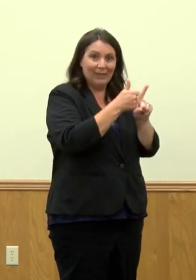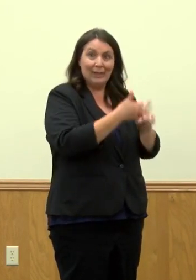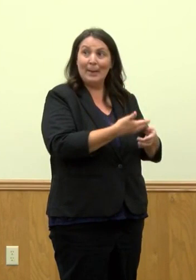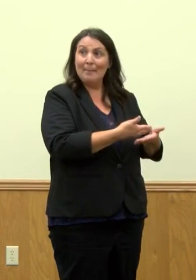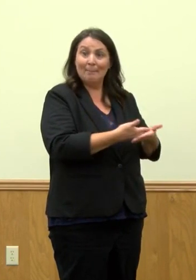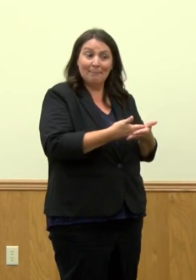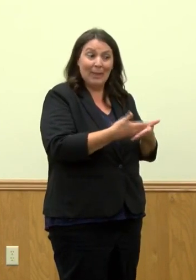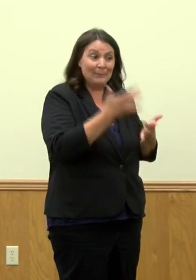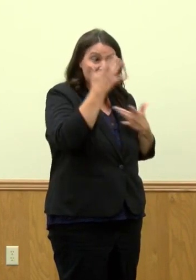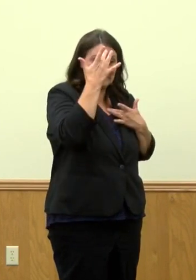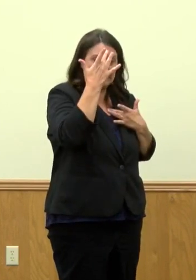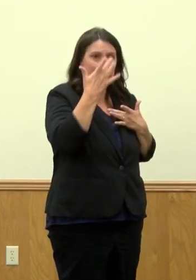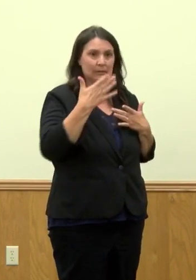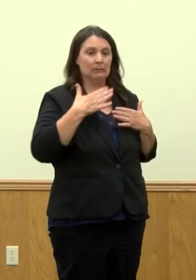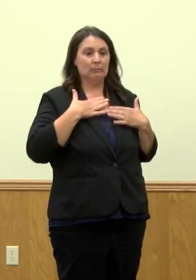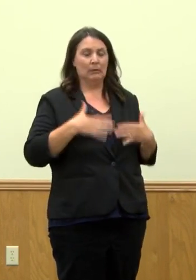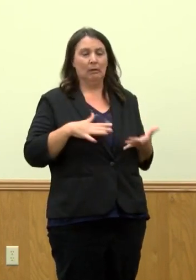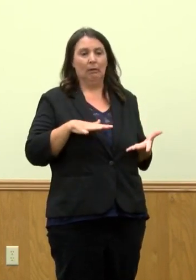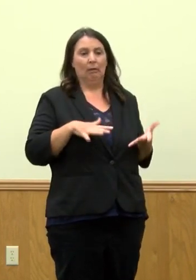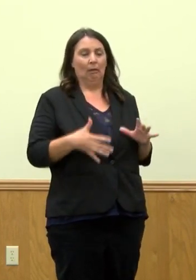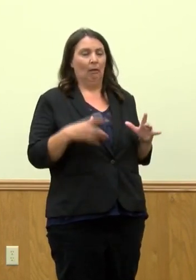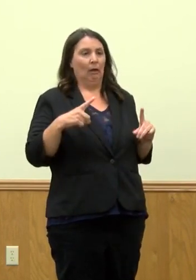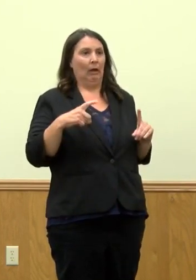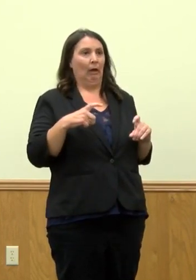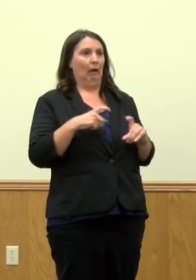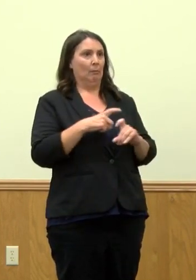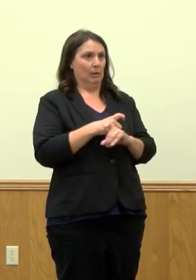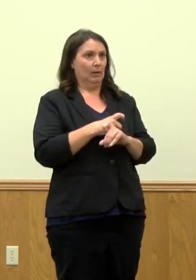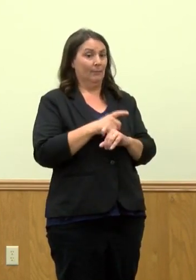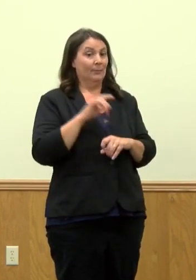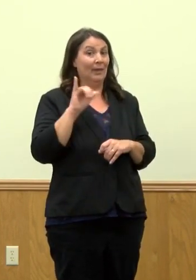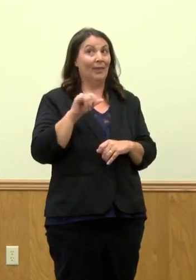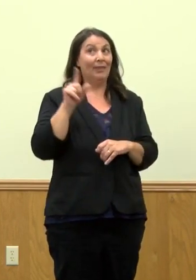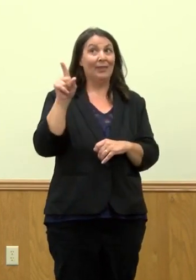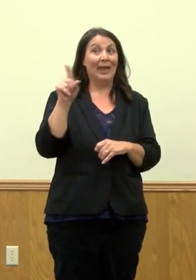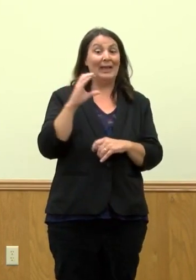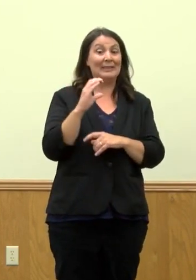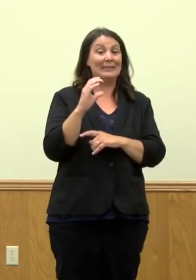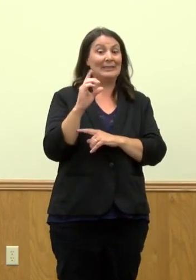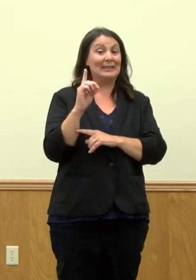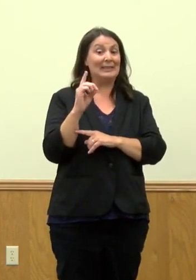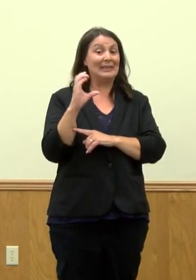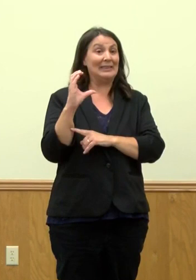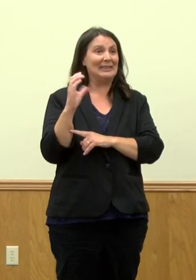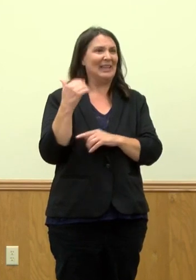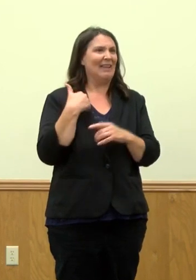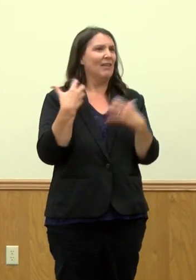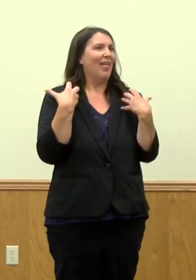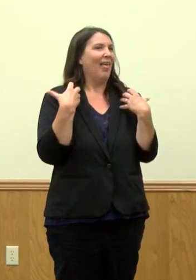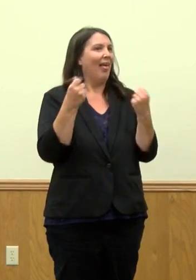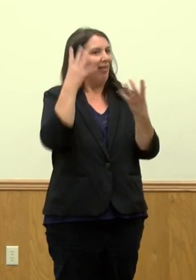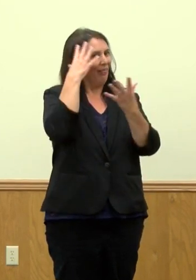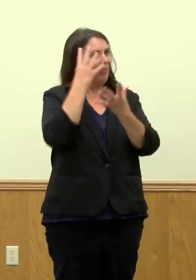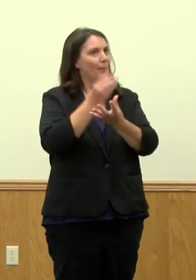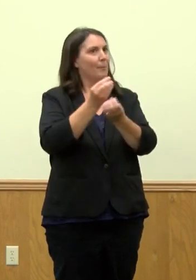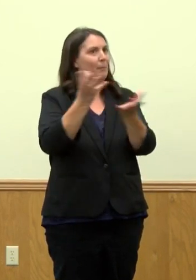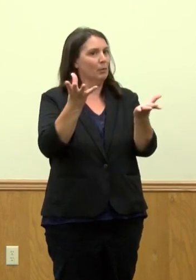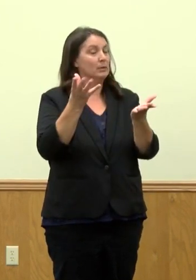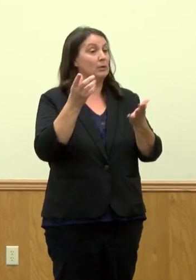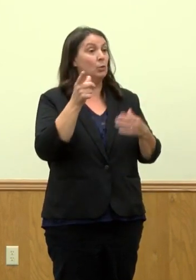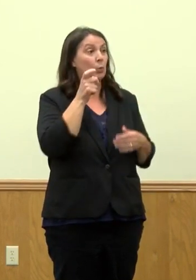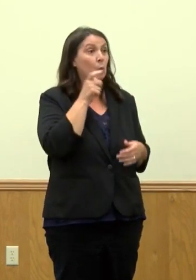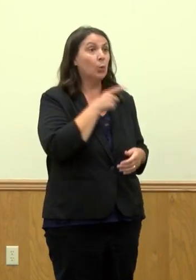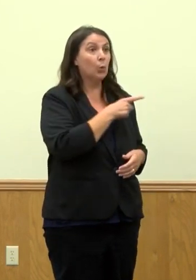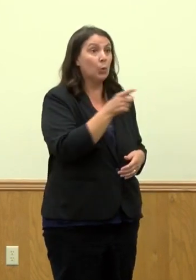and they're having a lot of complications. And so that health bulletin that was released by the CDC really, again, reiterates the fact that everyone who is